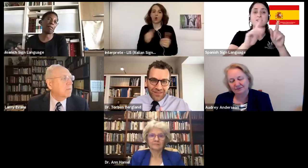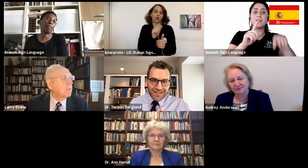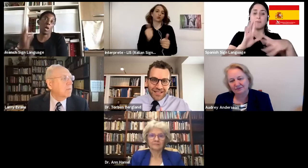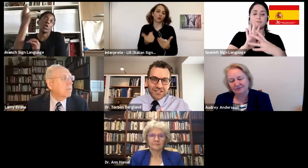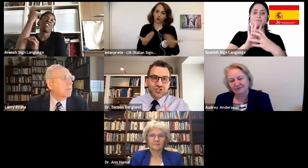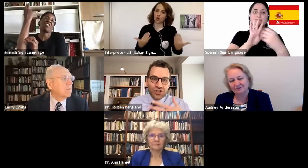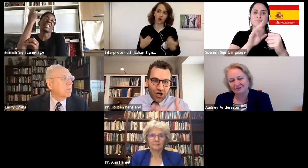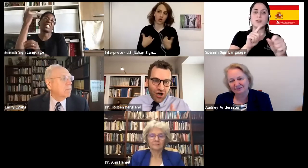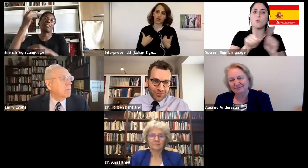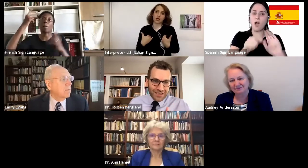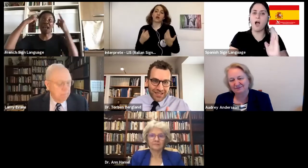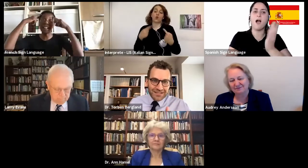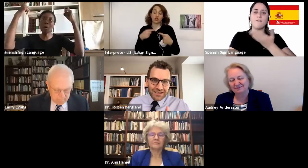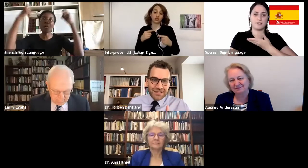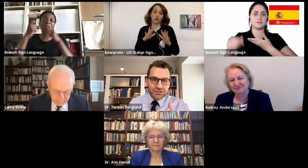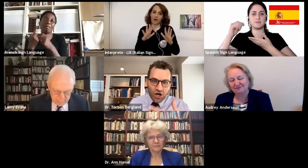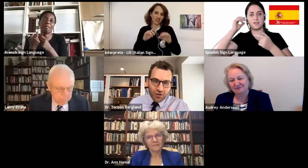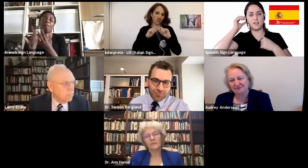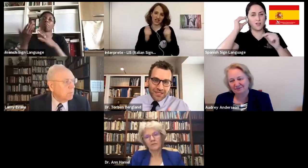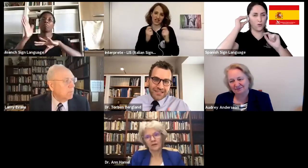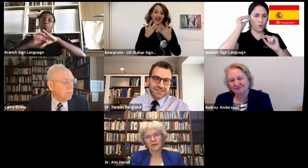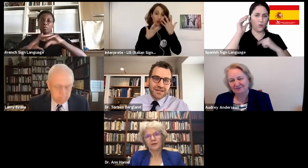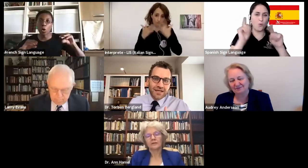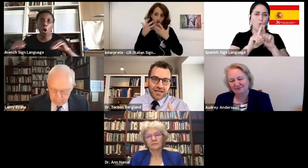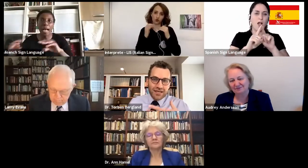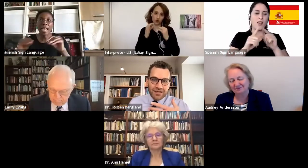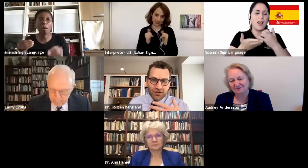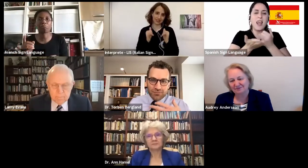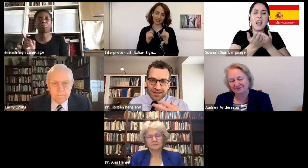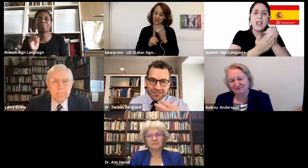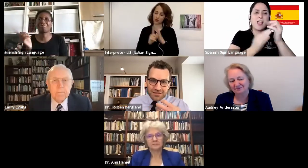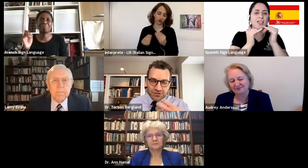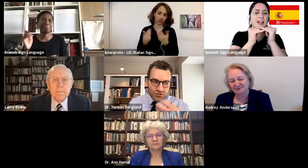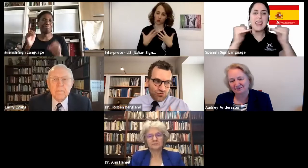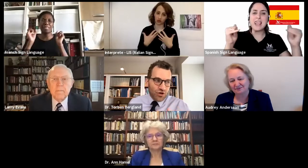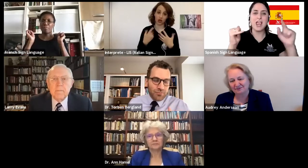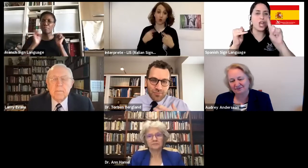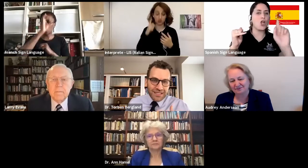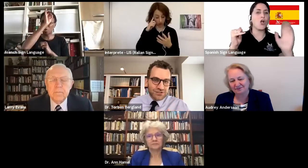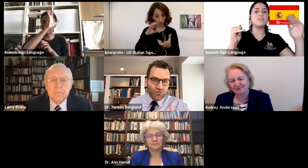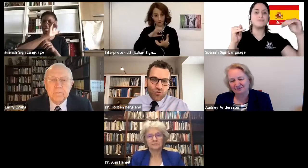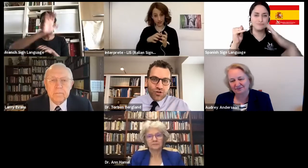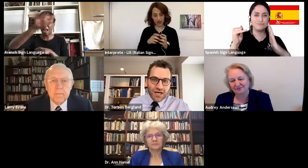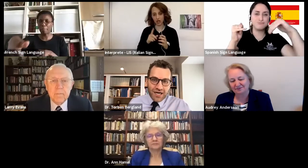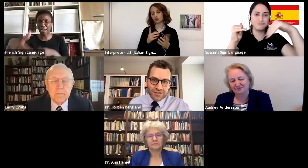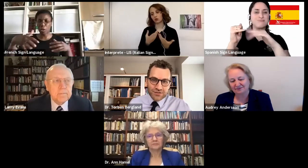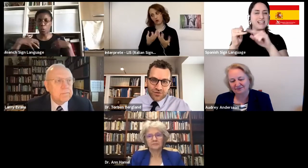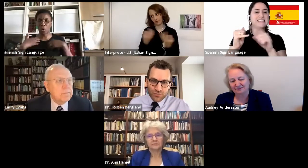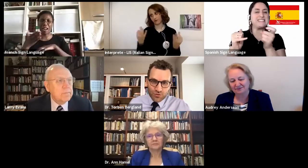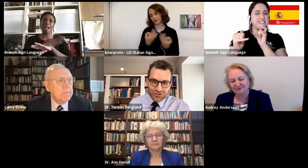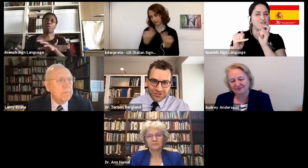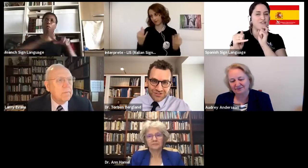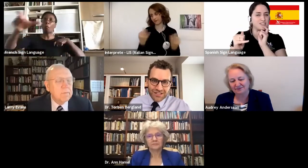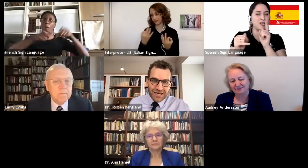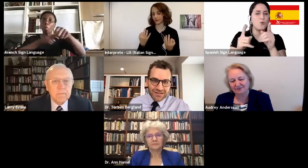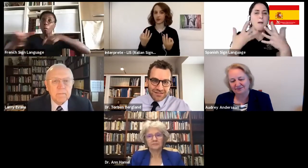not a bad thing. It's just complicated. It's complex. Uh, it can be this strong mix of all kinds of